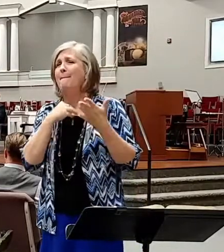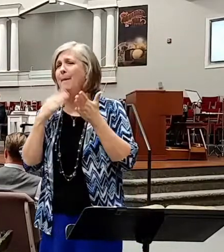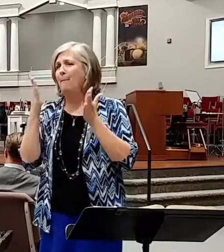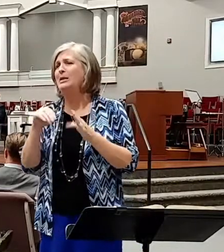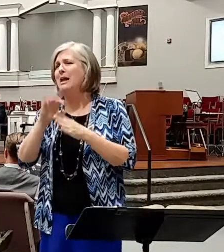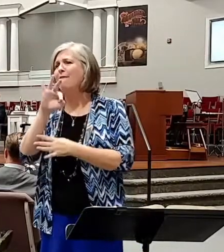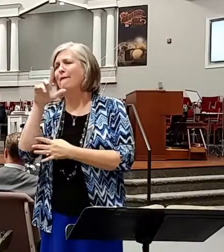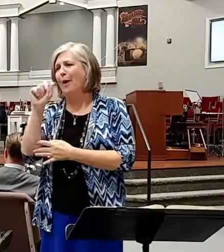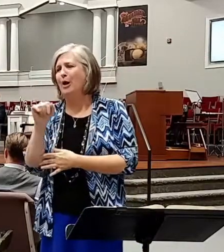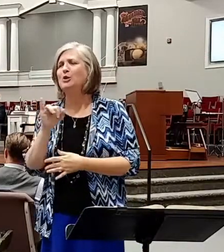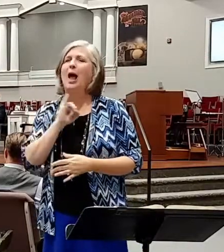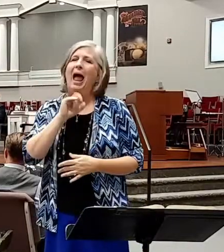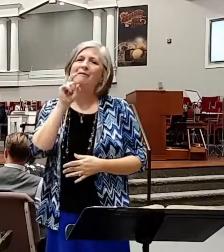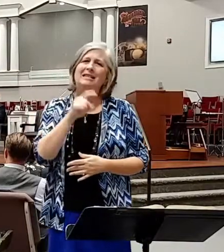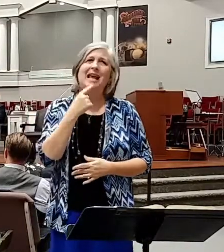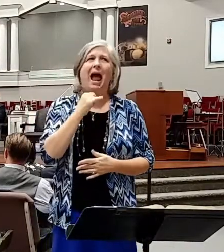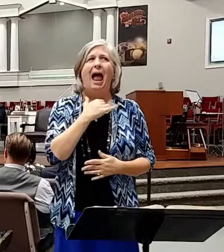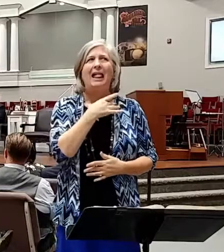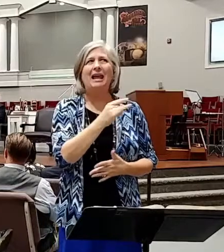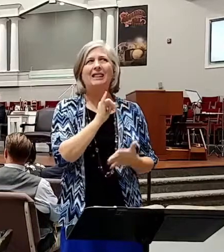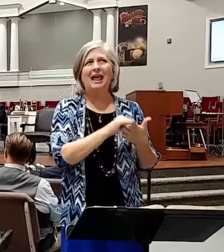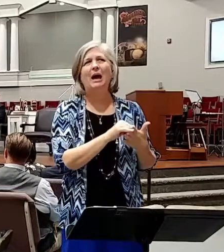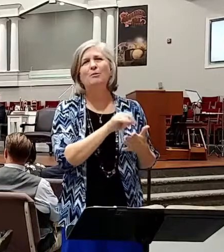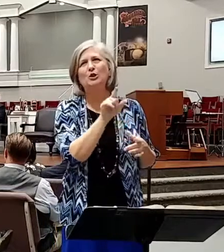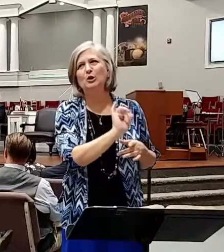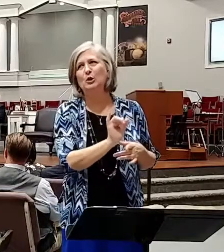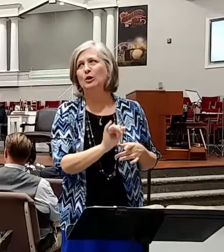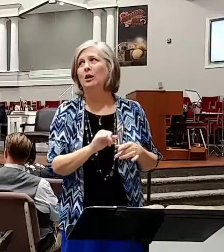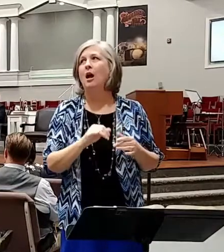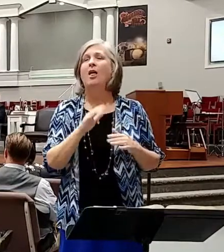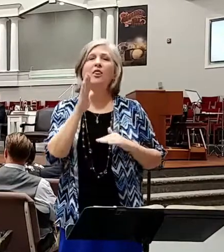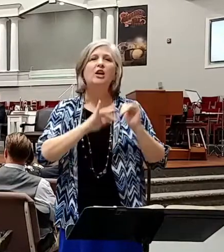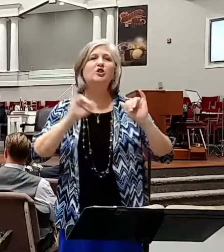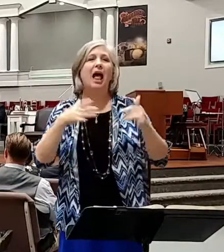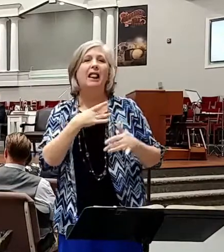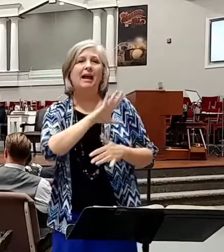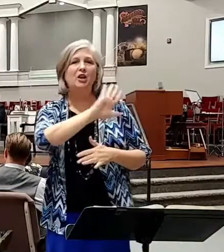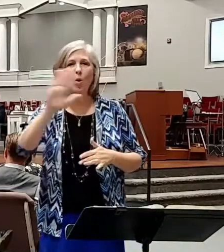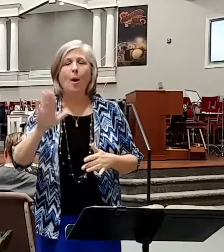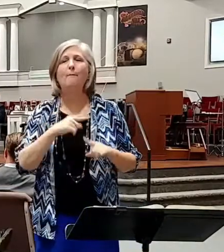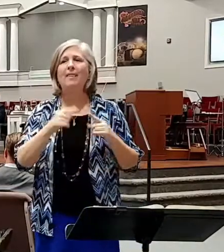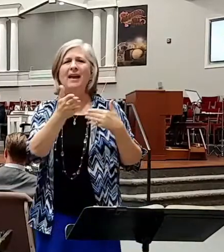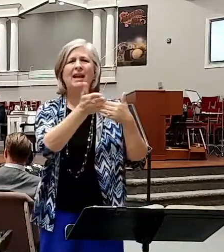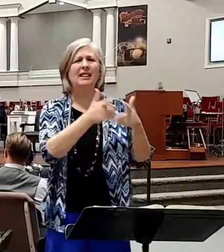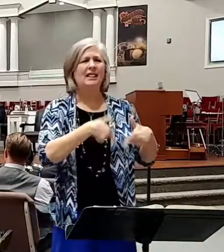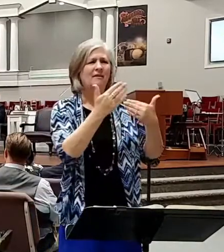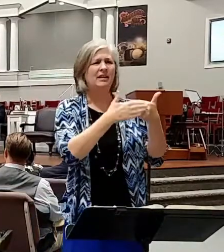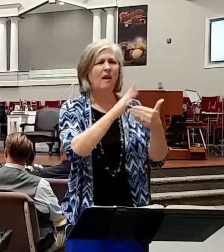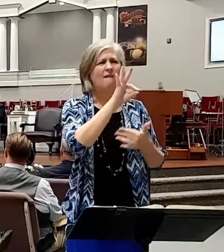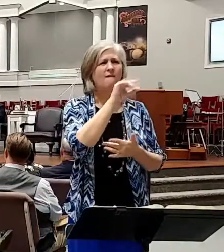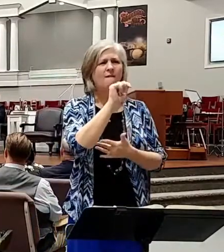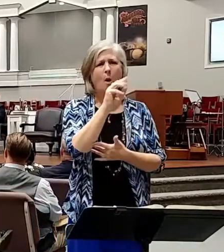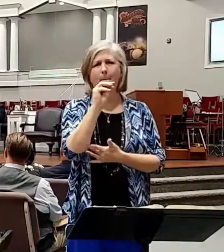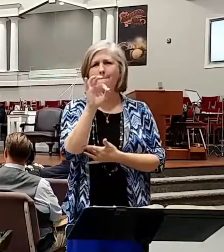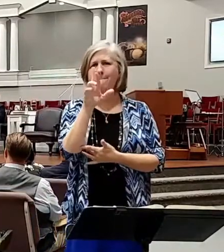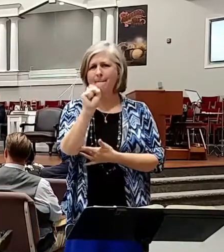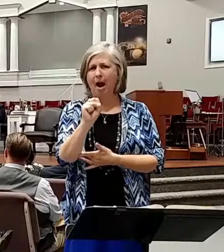I have to say that I like them, too, besides just liking y'all. But they're down around the Fort Myers area. And I intended to mention tonight